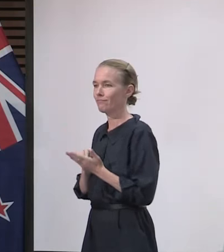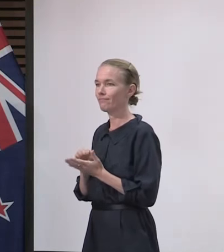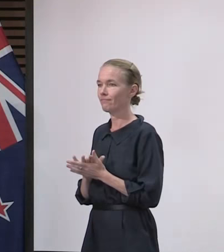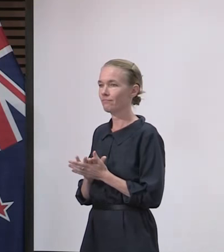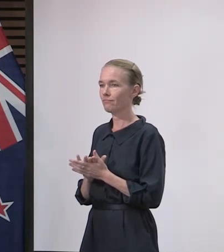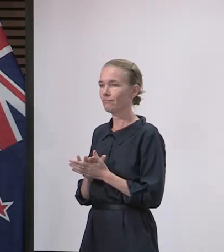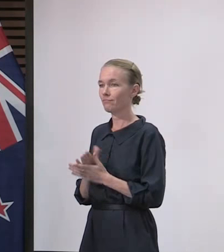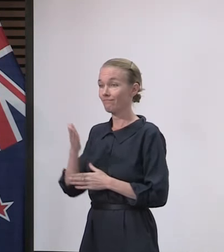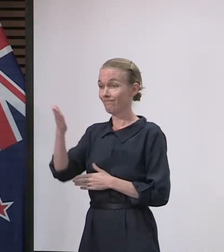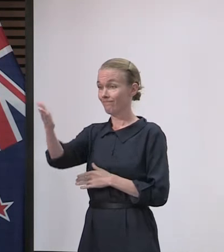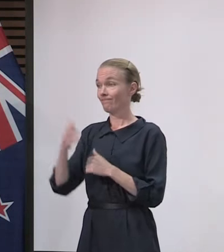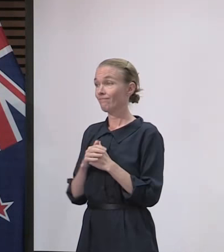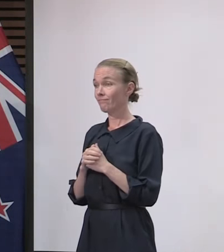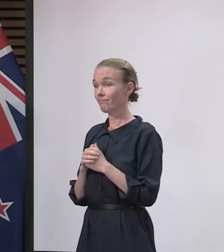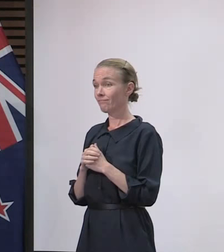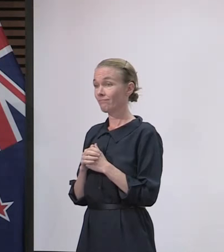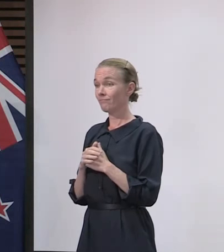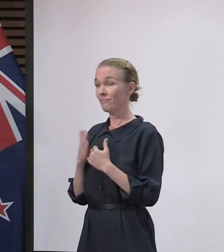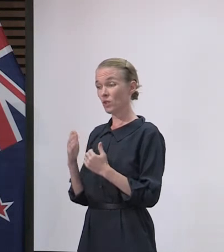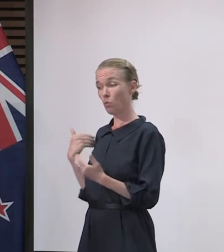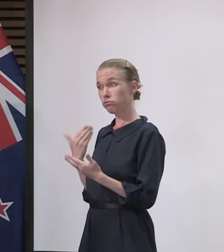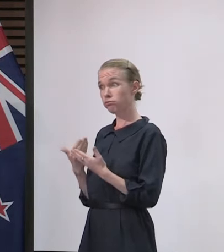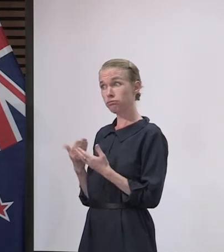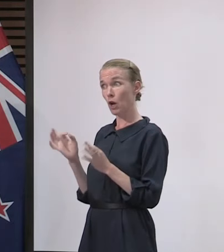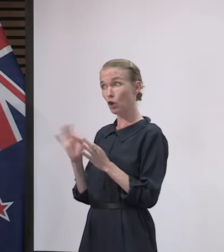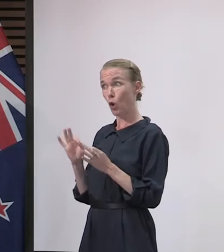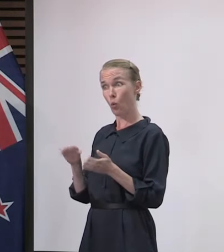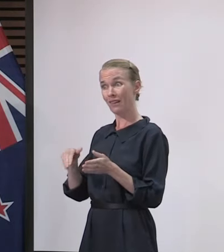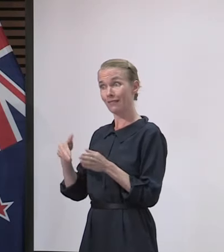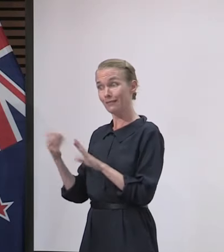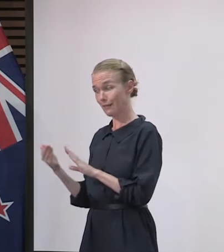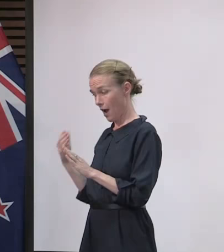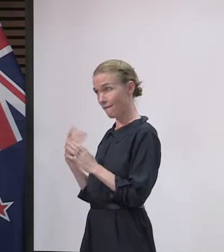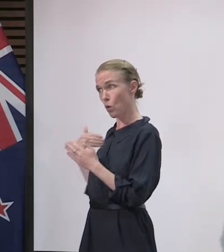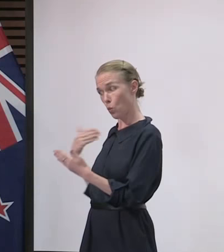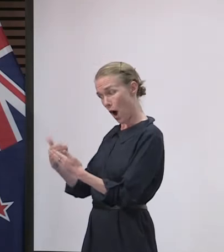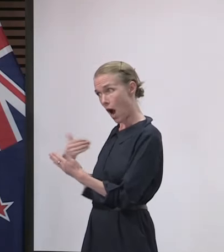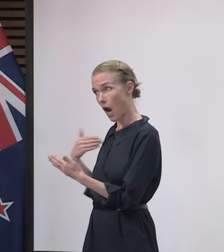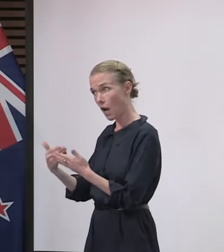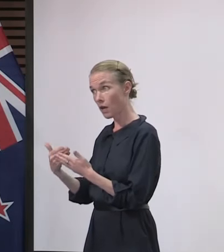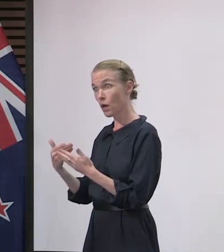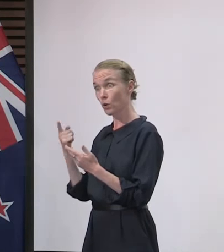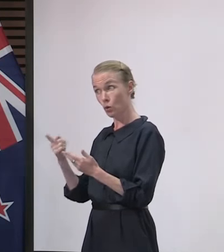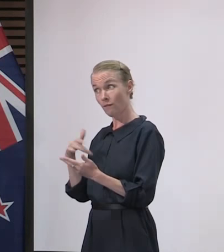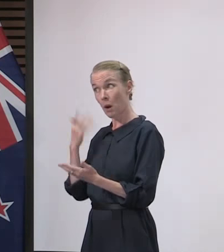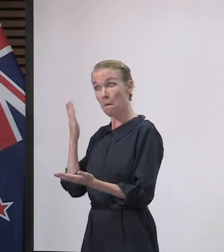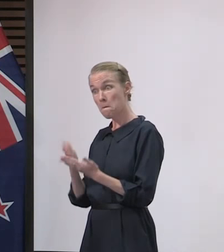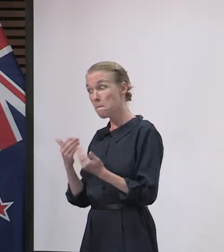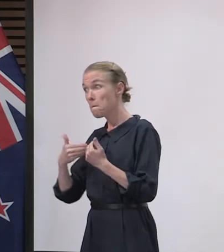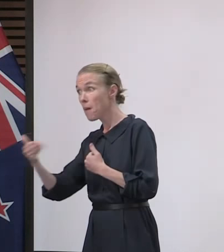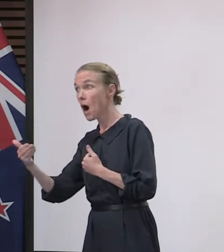or is there a risk of more going ahead forward? That's my great hope, that we have seen the last of those, and, as you'll be aware,